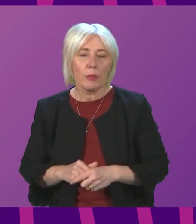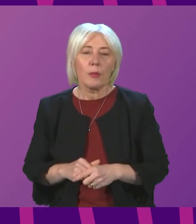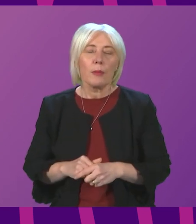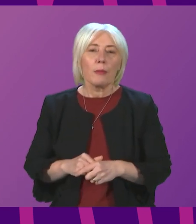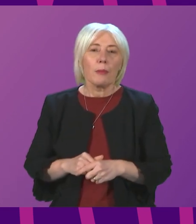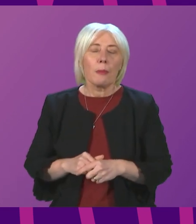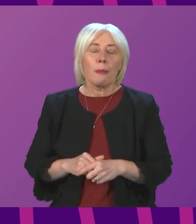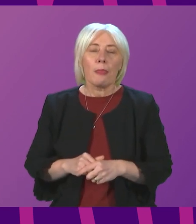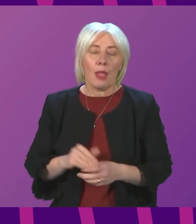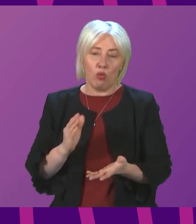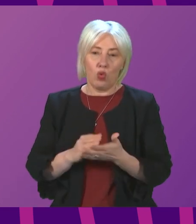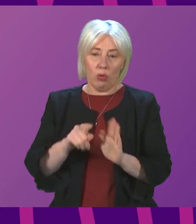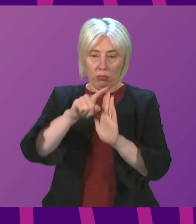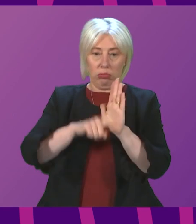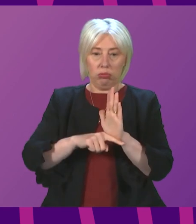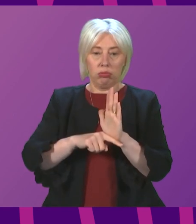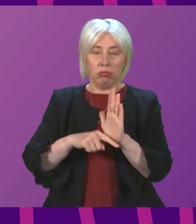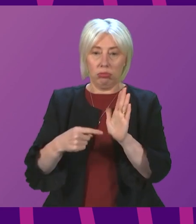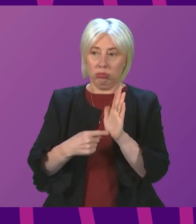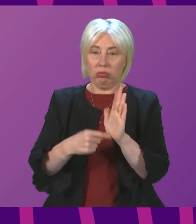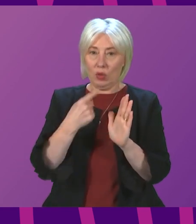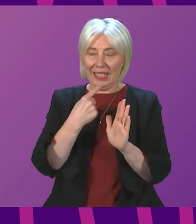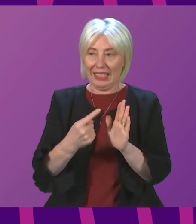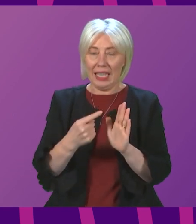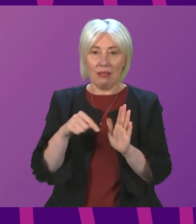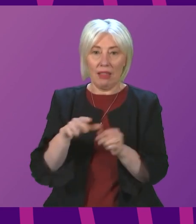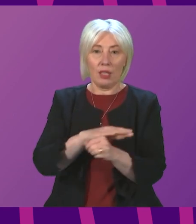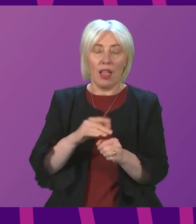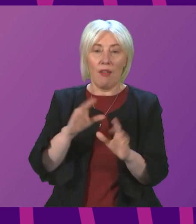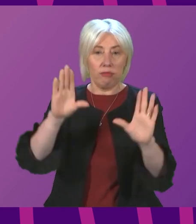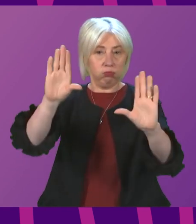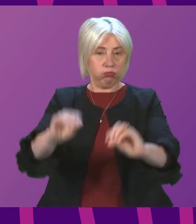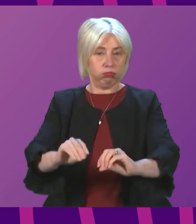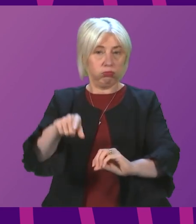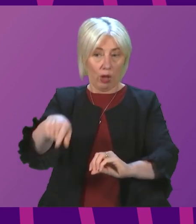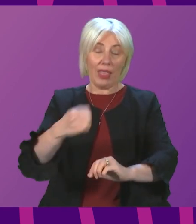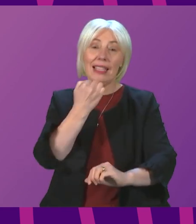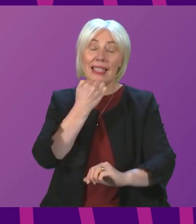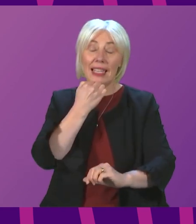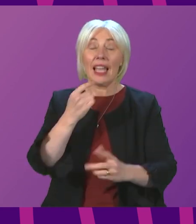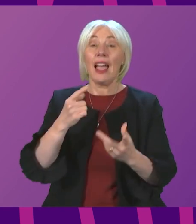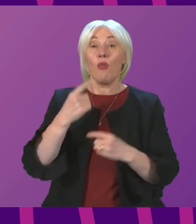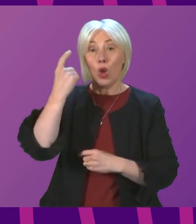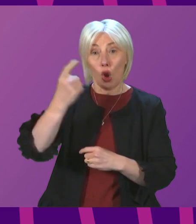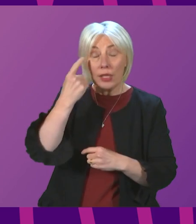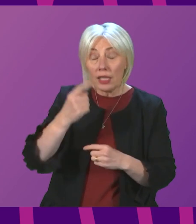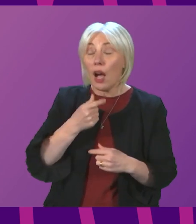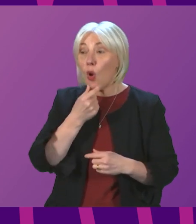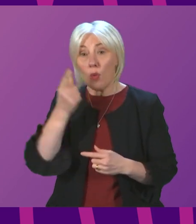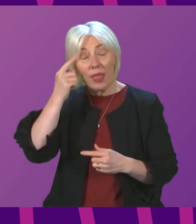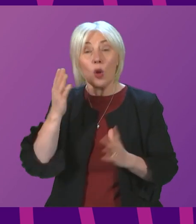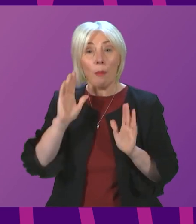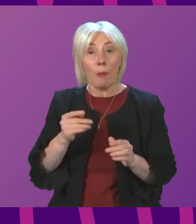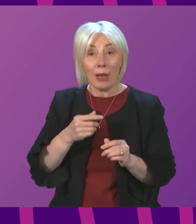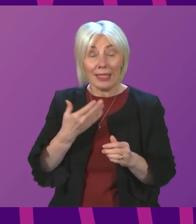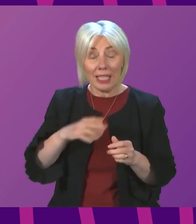in place, I'm sure what the Deputy First Minister said is the case in terms of the expiration. If we consider that there is a need to extend that, we will come to